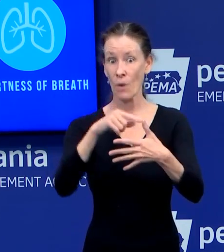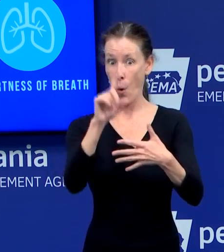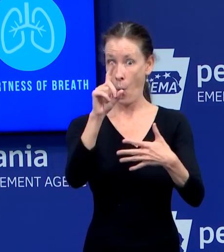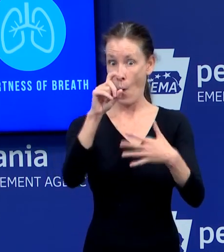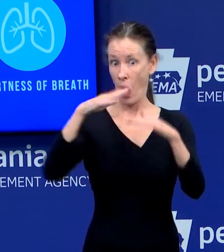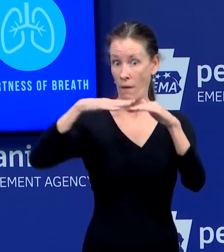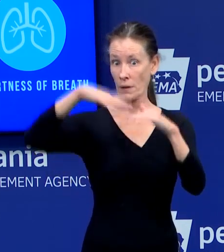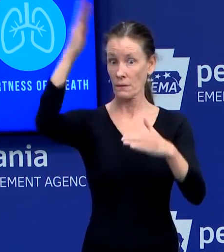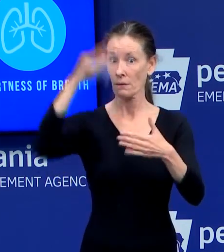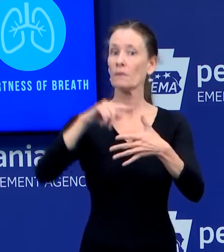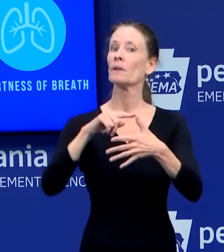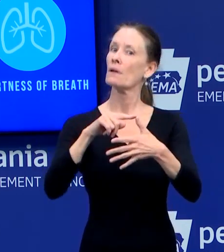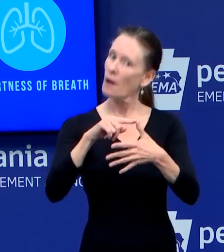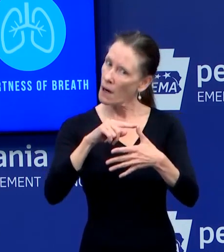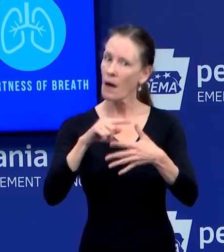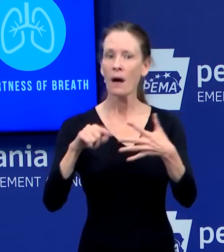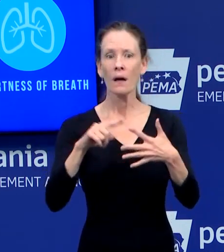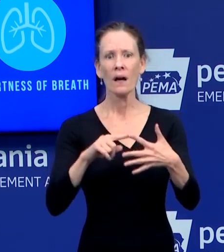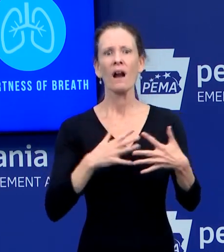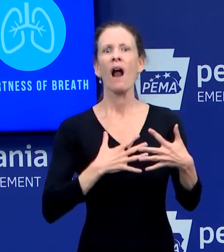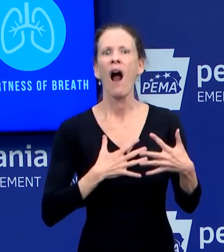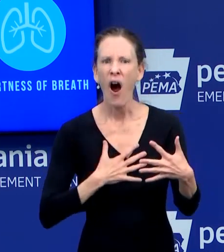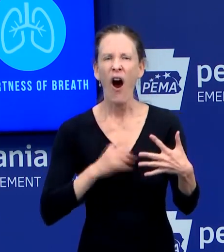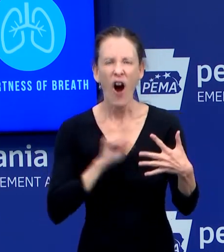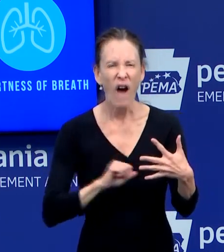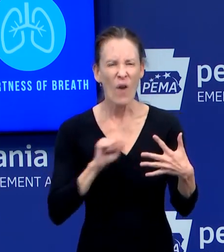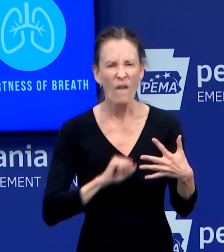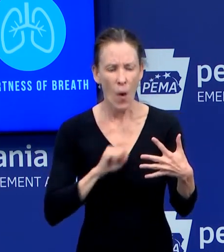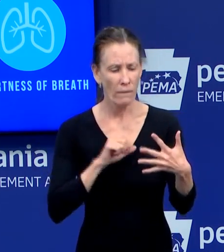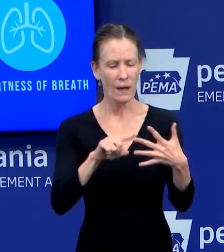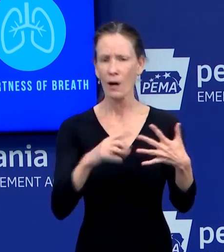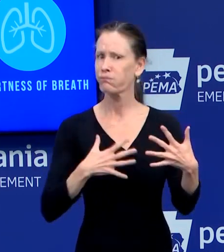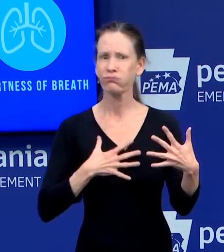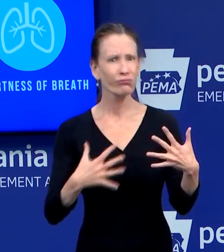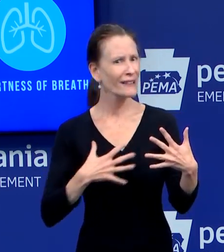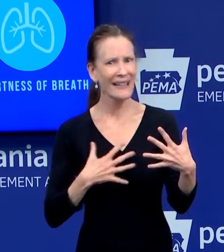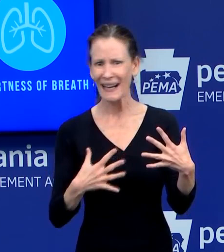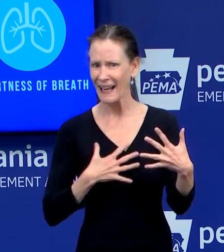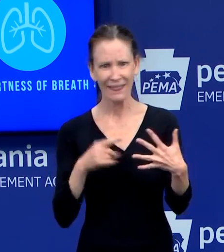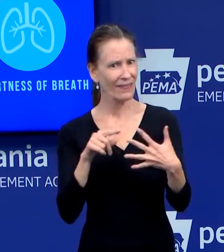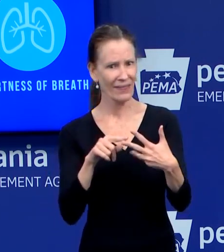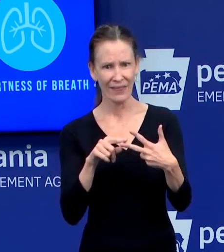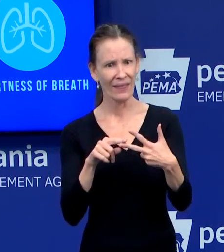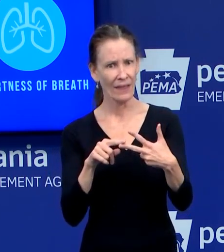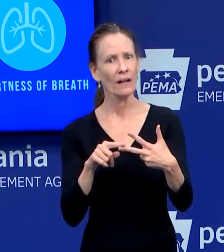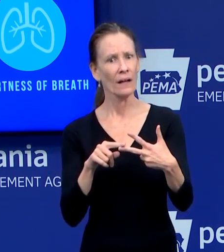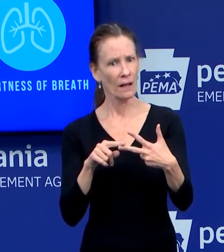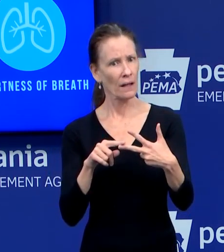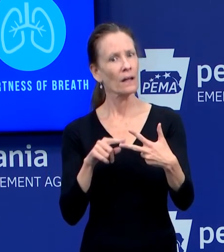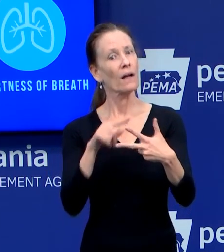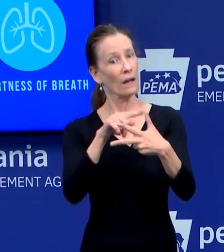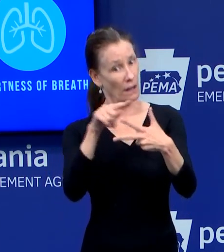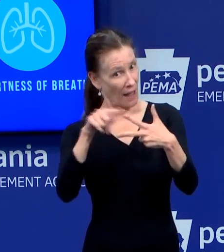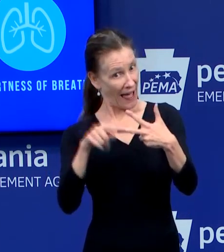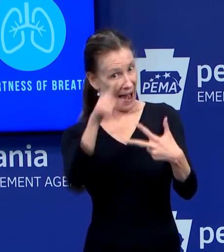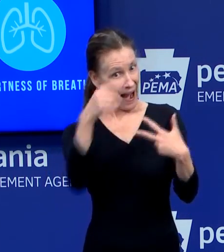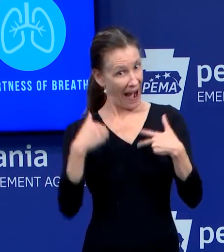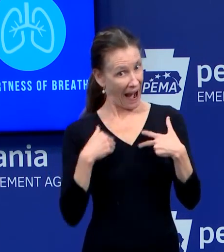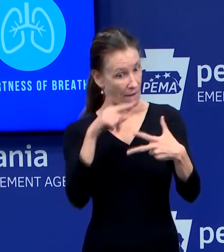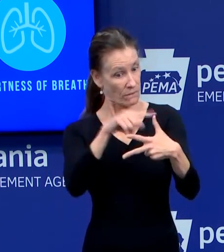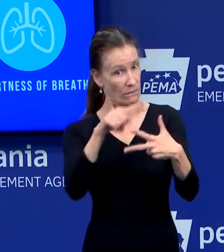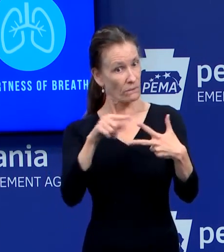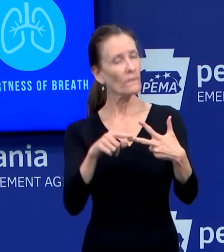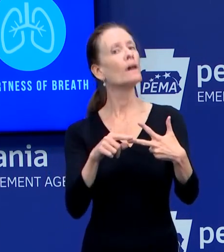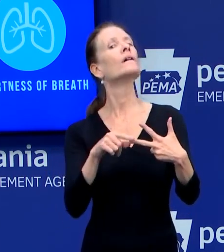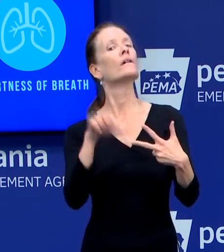please call your health care provider. They will help you determine if your symptoms are in line with or consistent with COVID-19 and if you need a